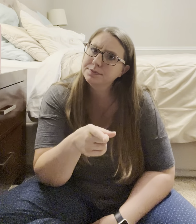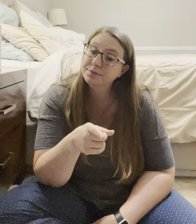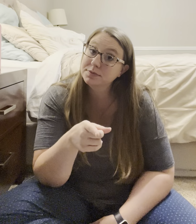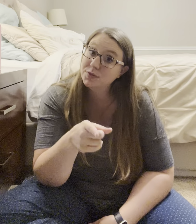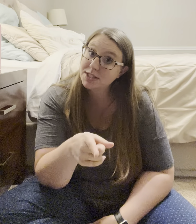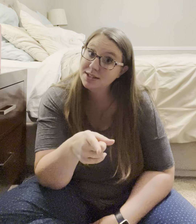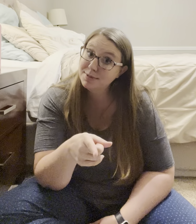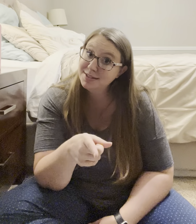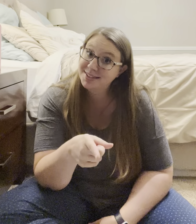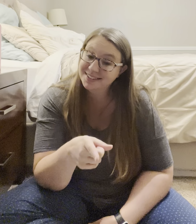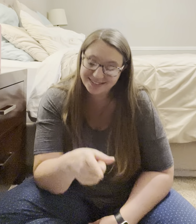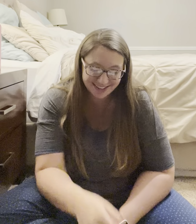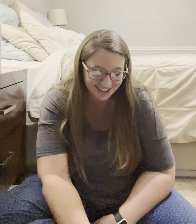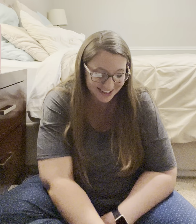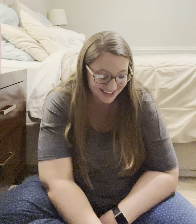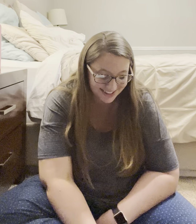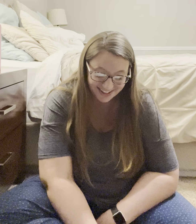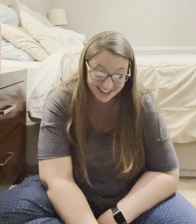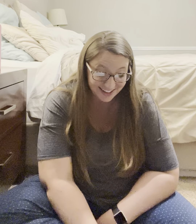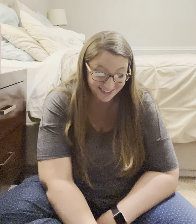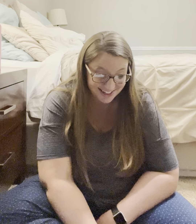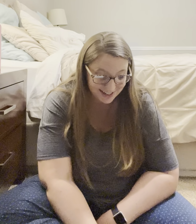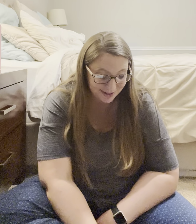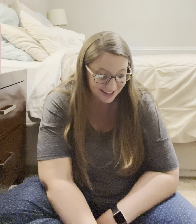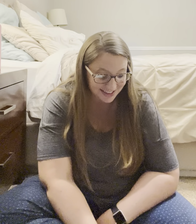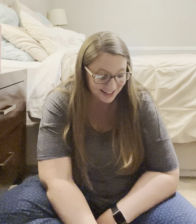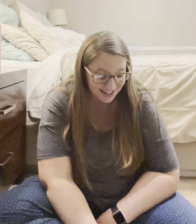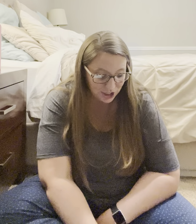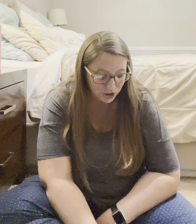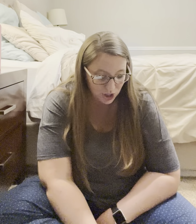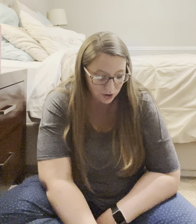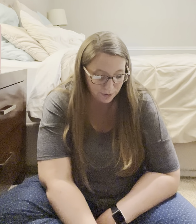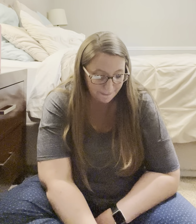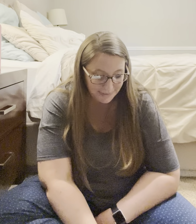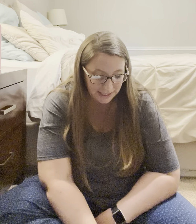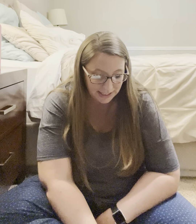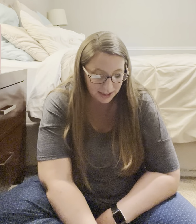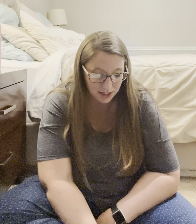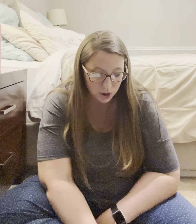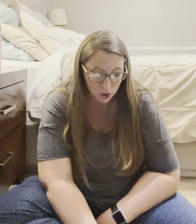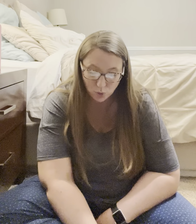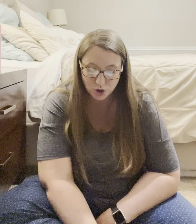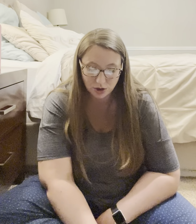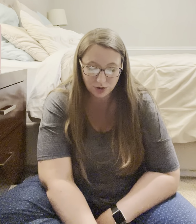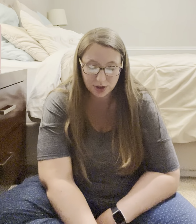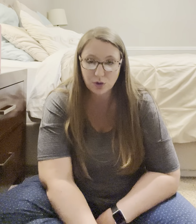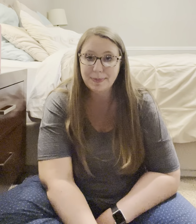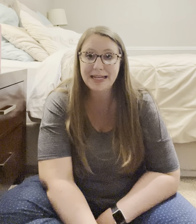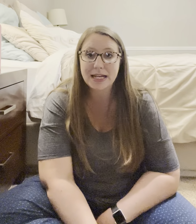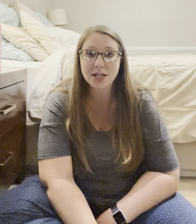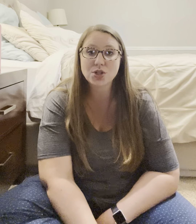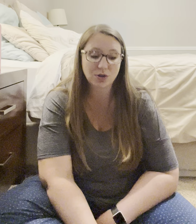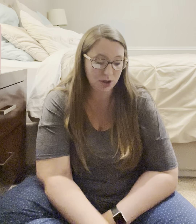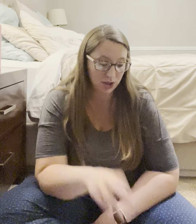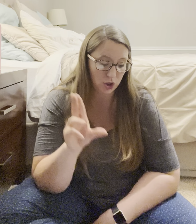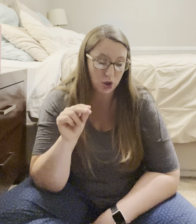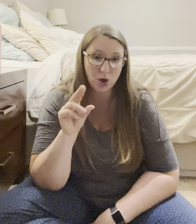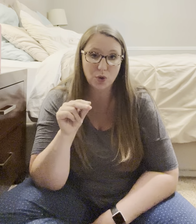Raised eyebrows. Sorry. Raised eyebrows. No. Me. No children. Me none children. No.